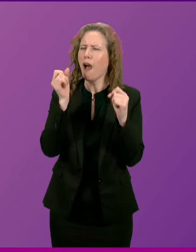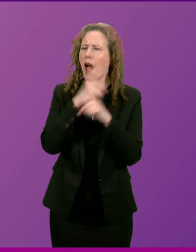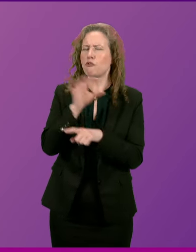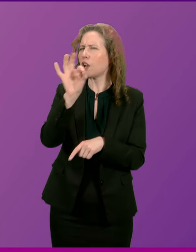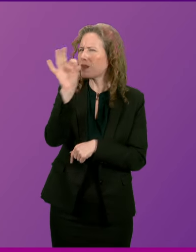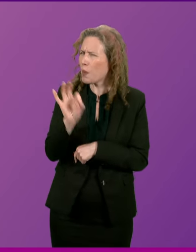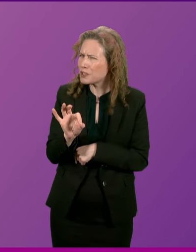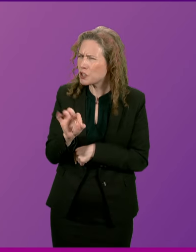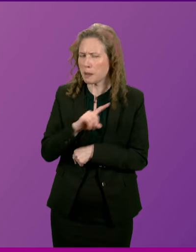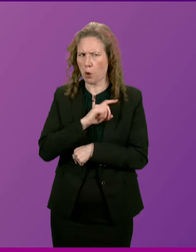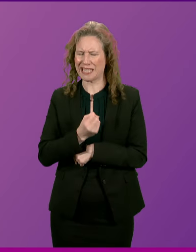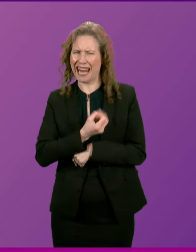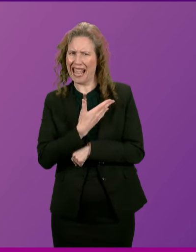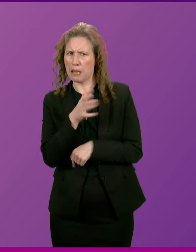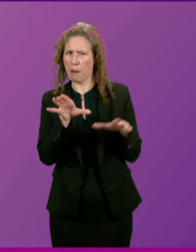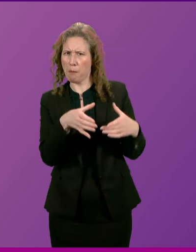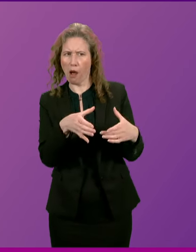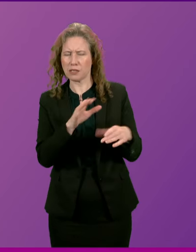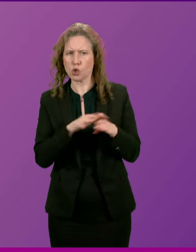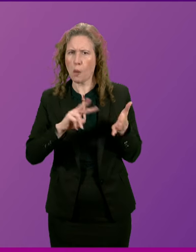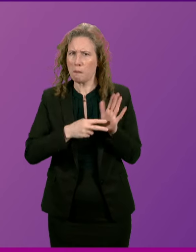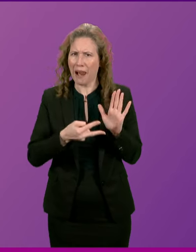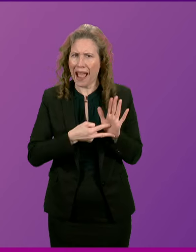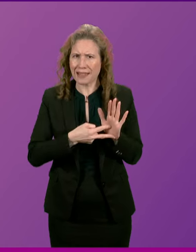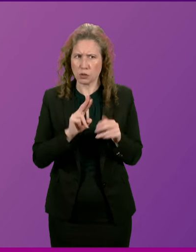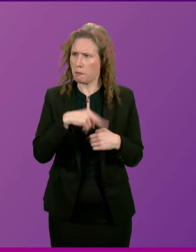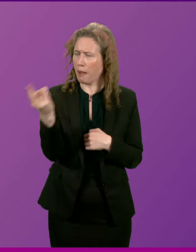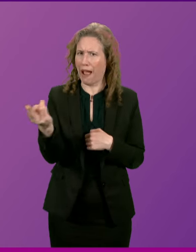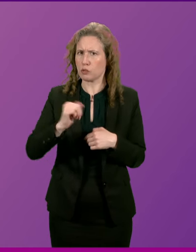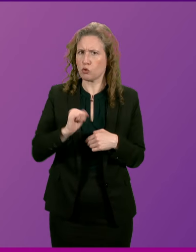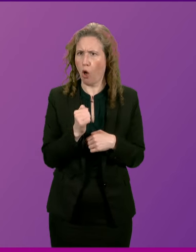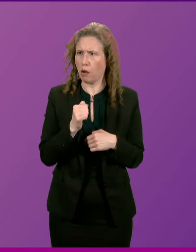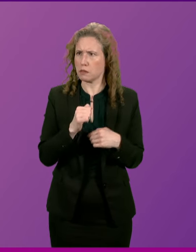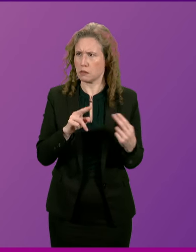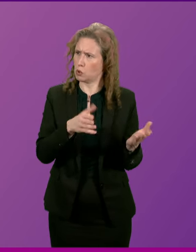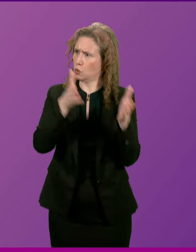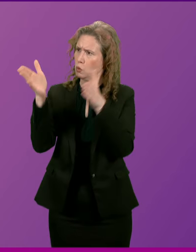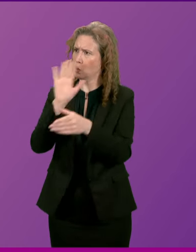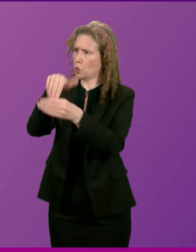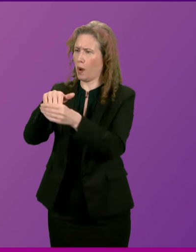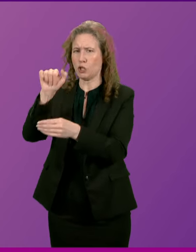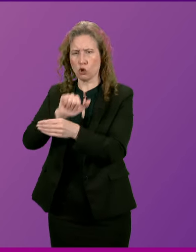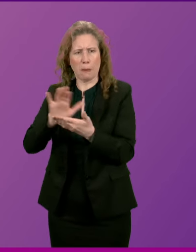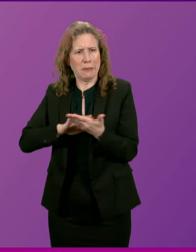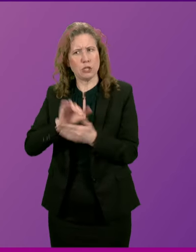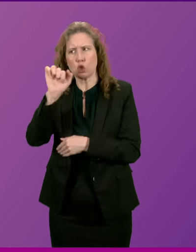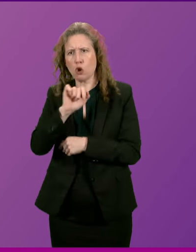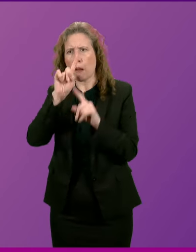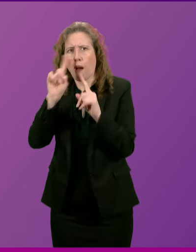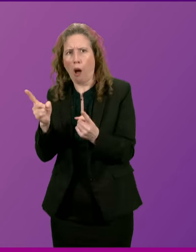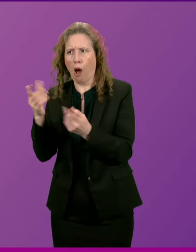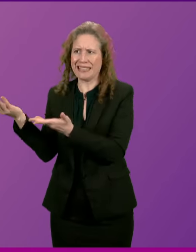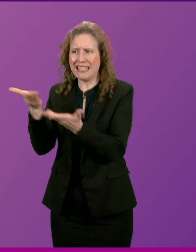question is that the Labour Party have no intention of ever returning Scotland to Europe and therefore depriving us of European